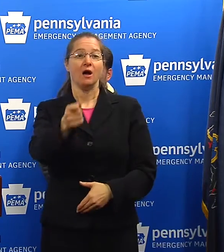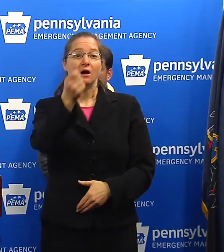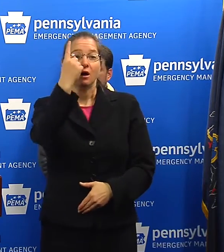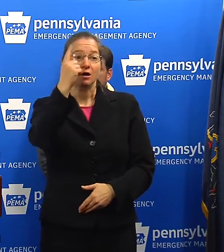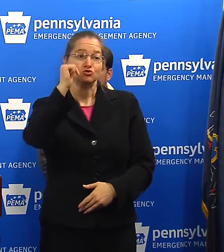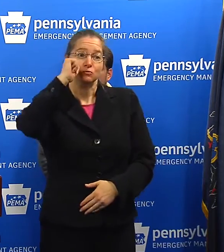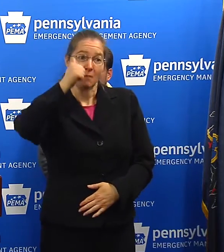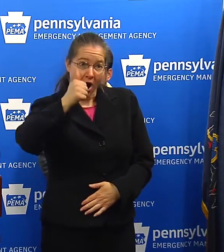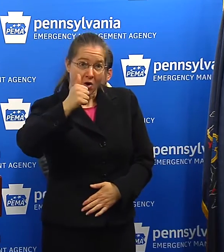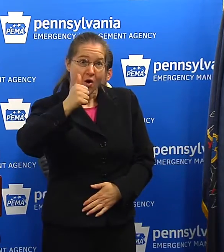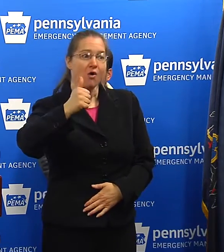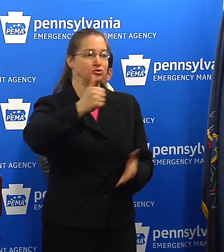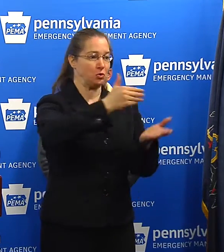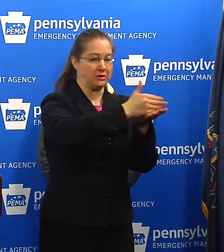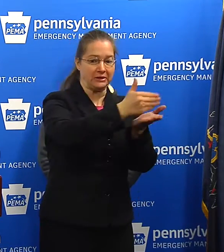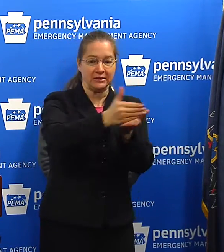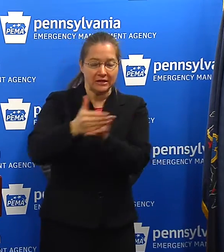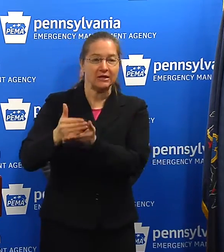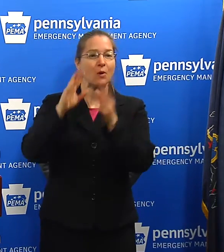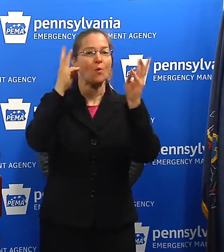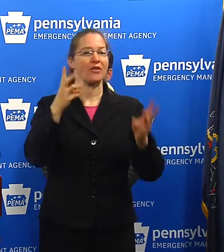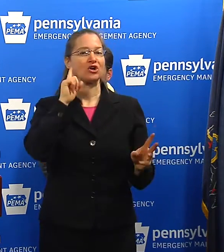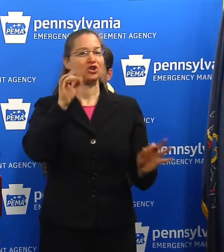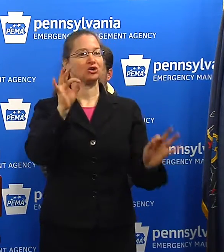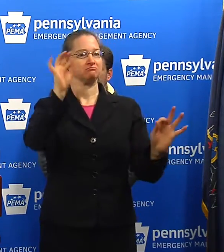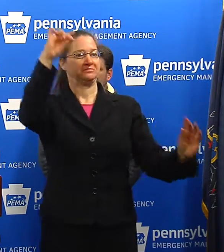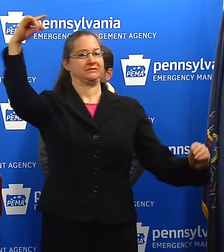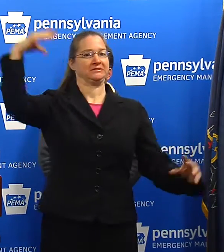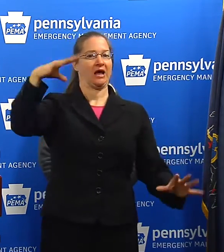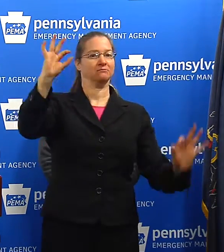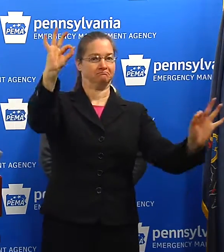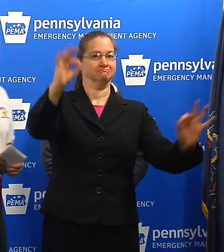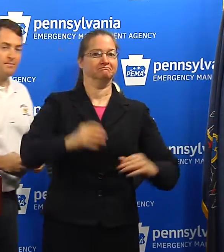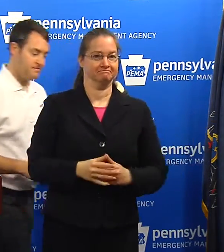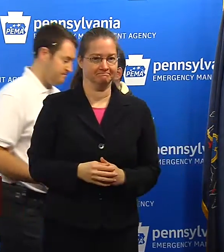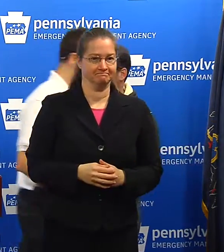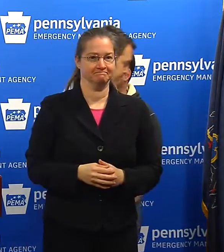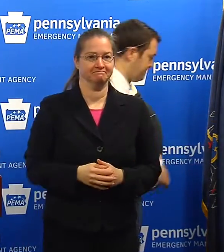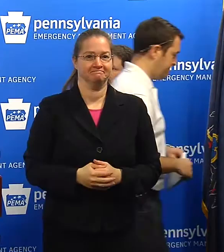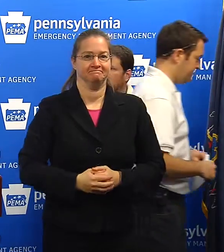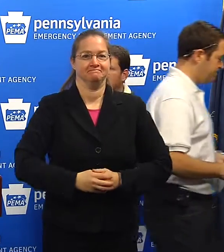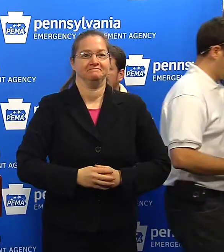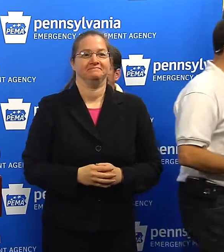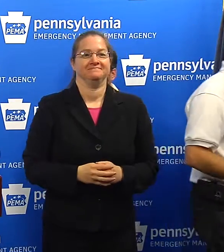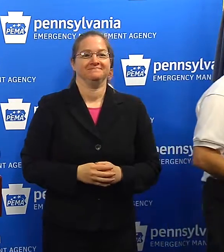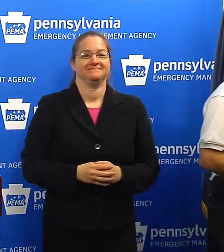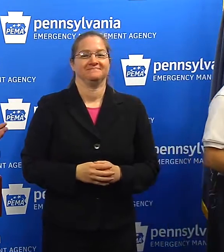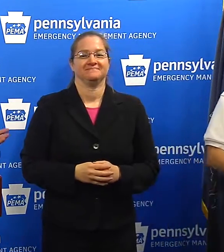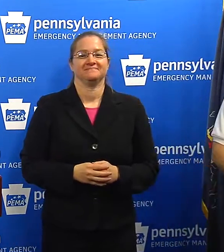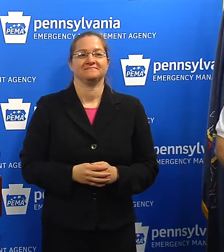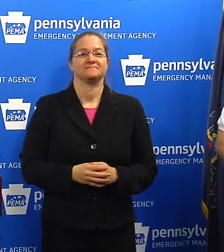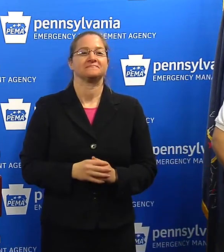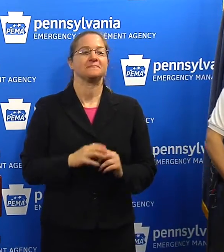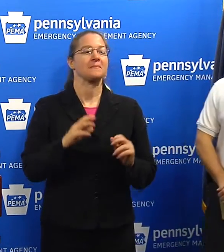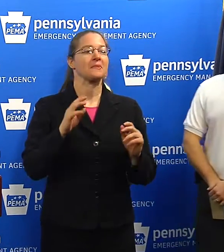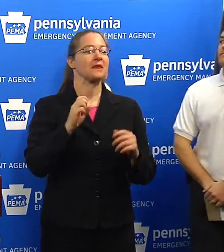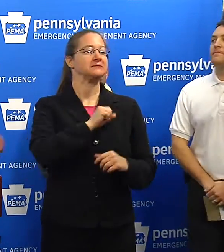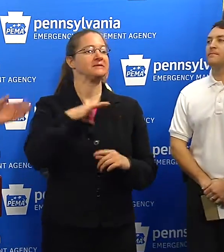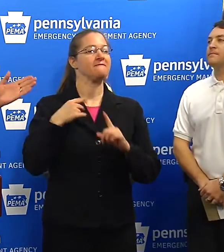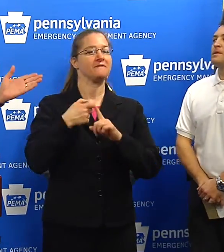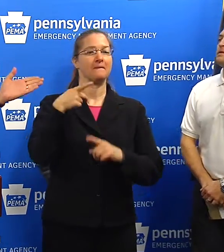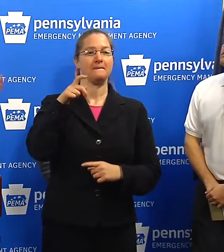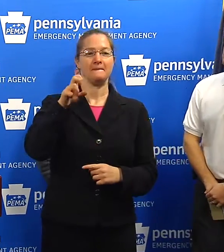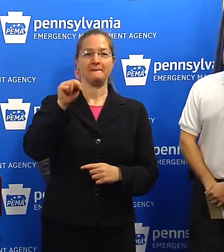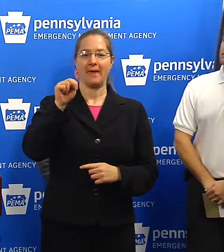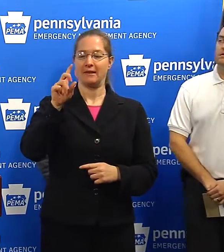for any cleanup efforts, the weather does look relatively quiet. Thank you very much. Yep. Okay. I have folks from PennDOT, from